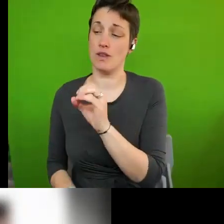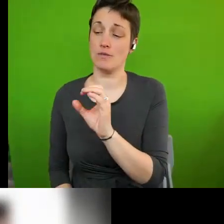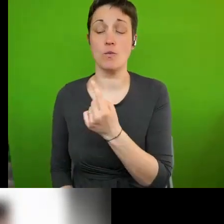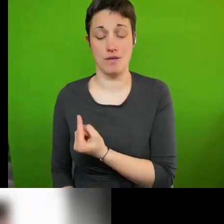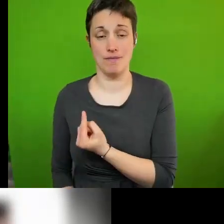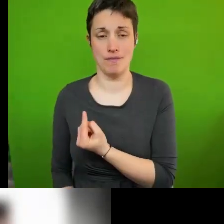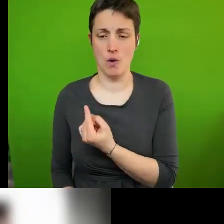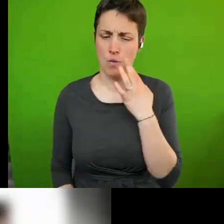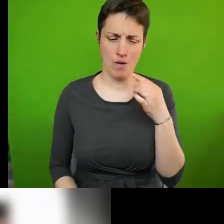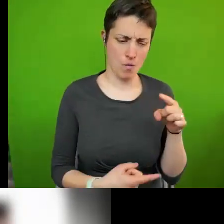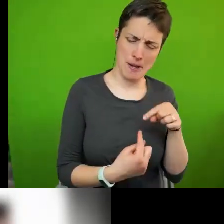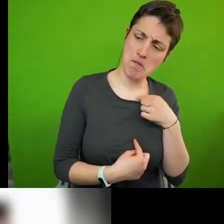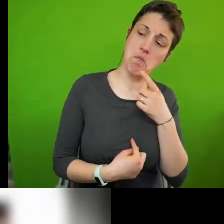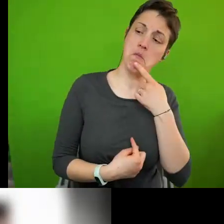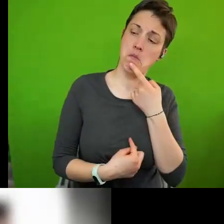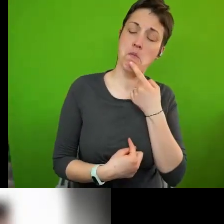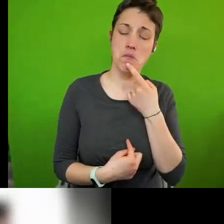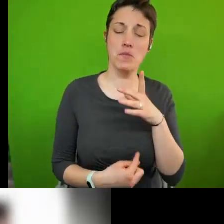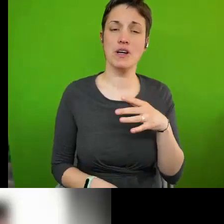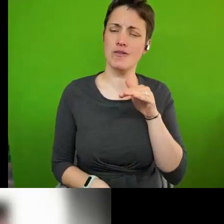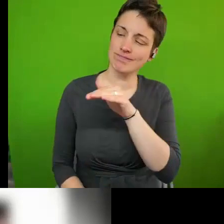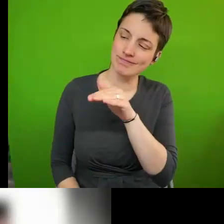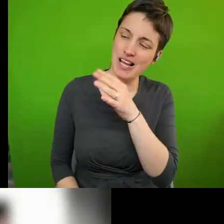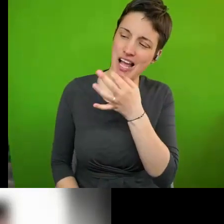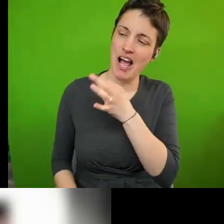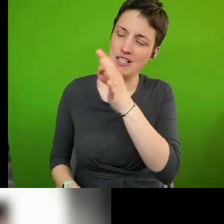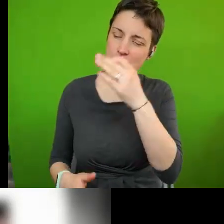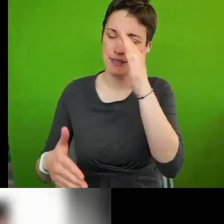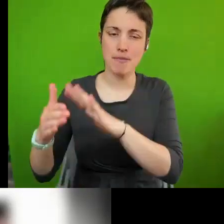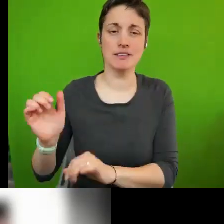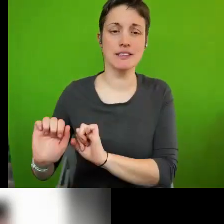we reached out to draw on their experience.